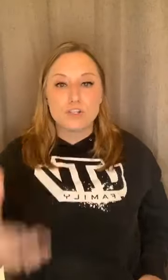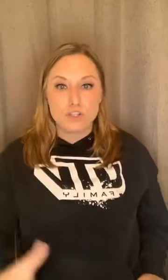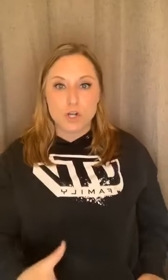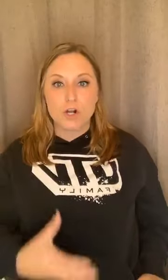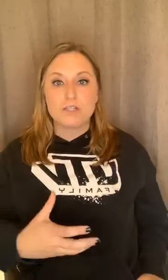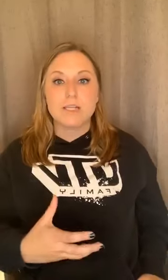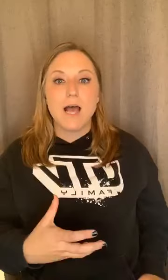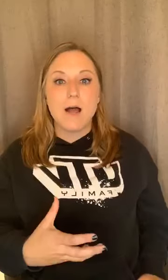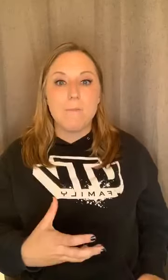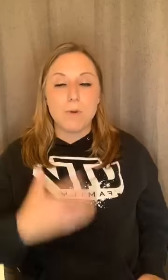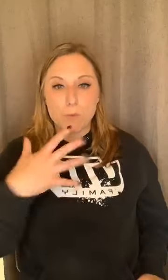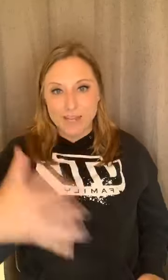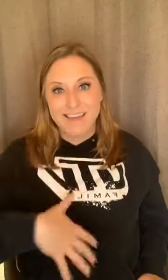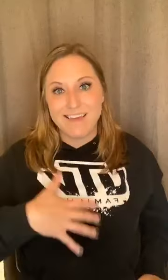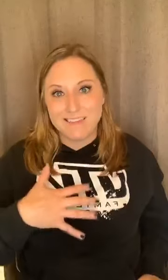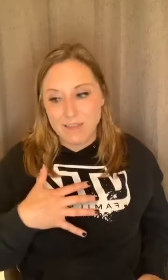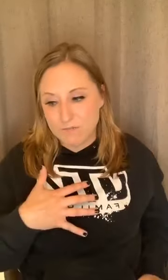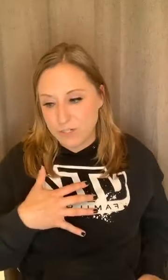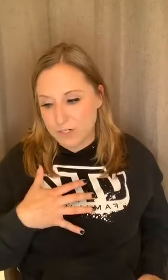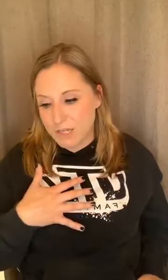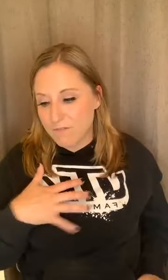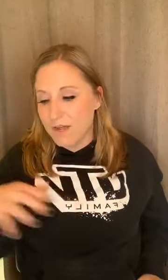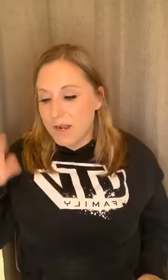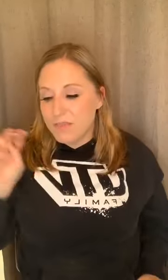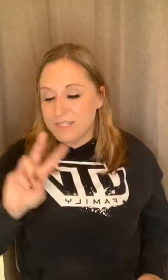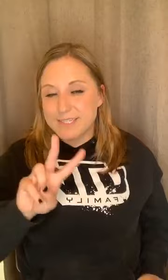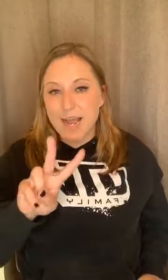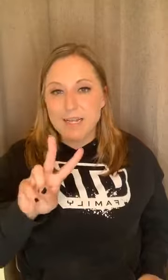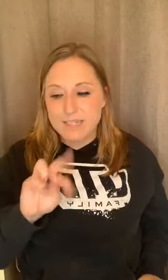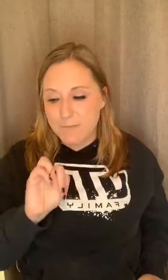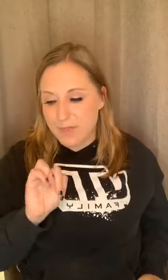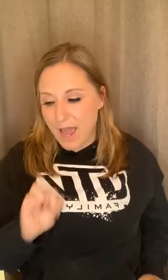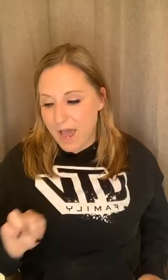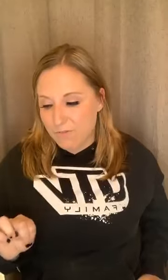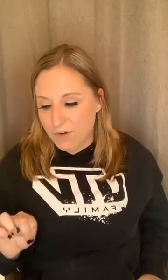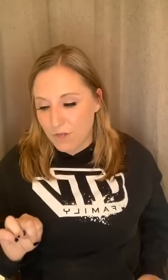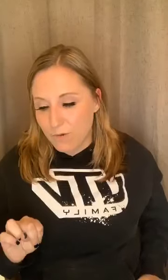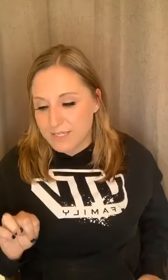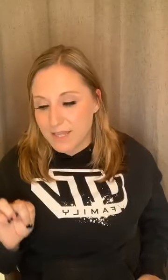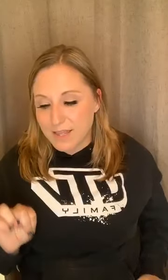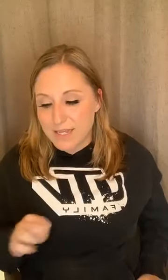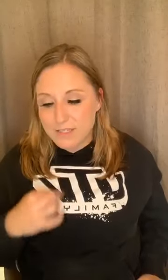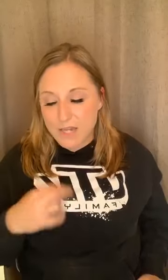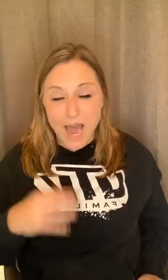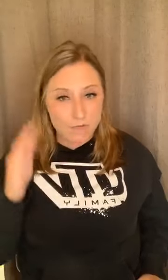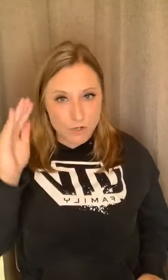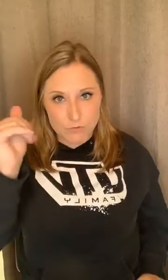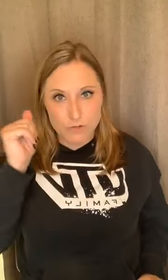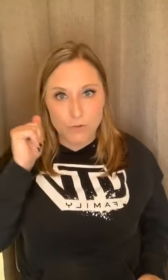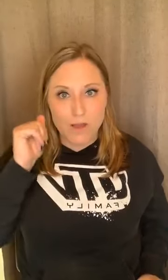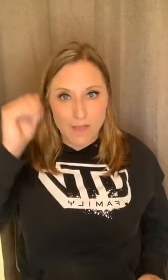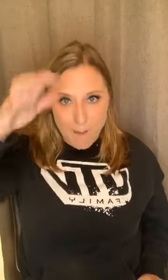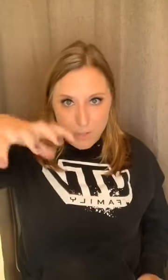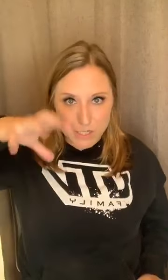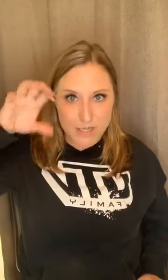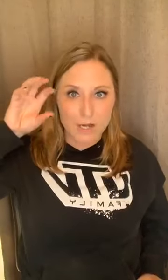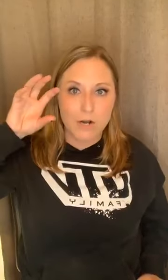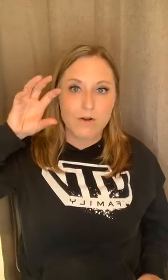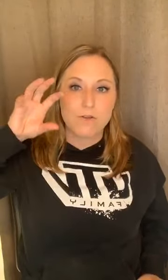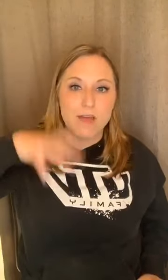start, um, bringing in the love to yourself. The second tip that I have for you is list after you do that burn letter or that